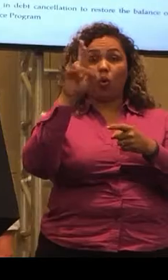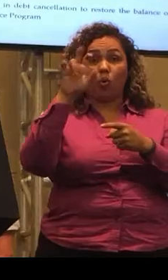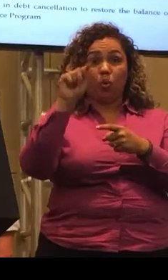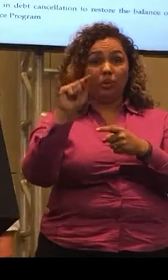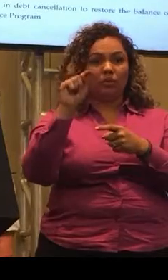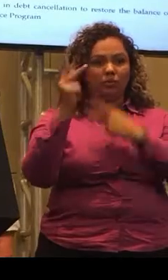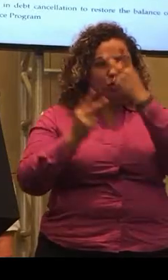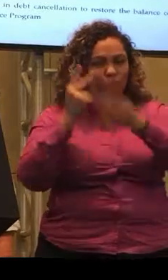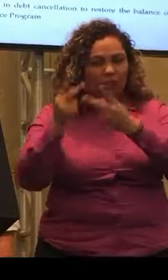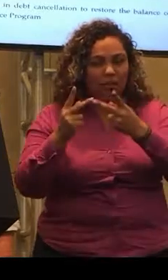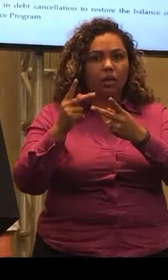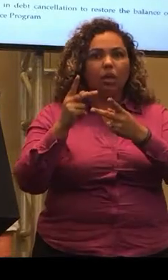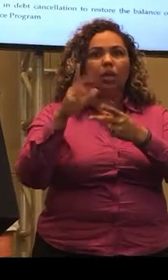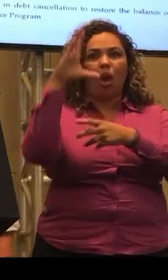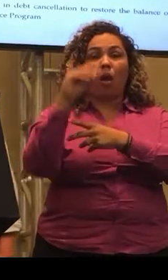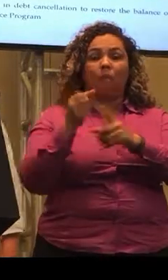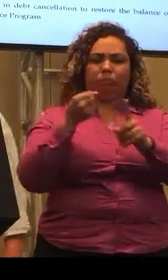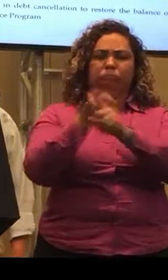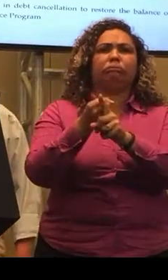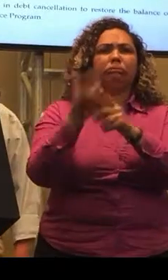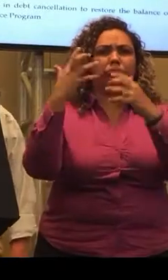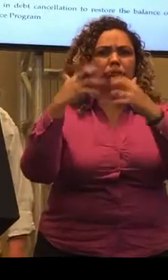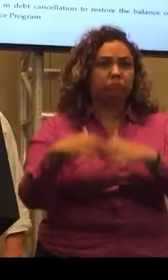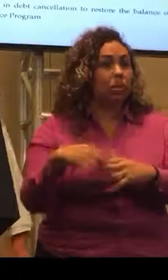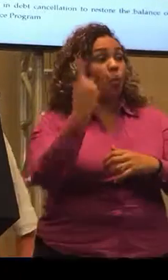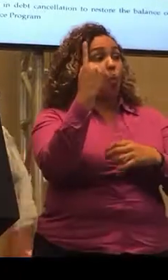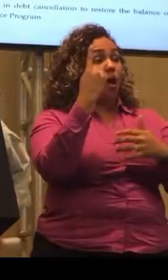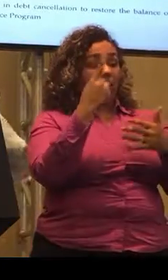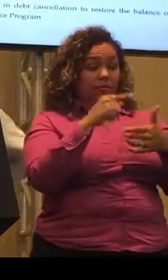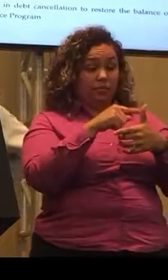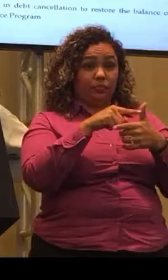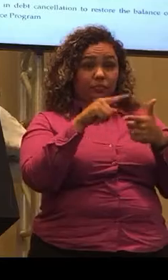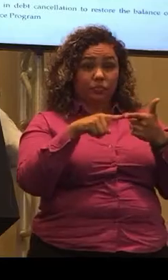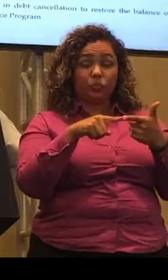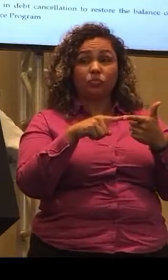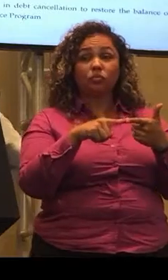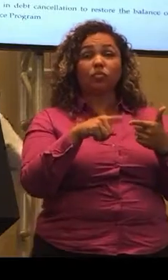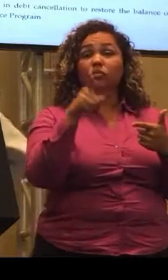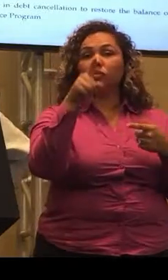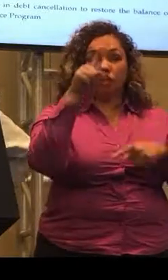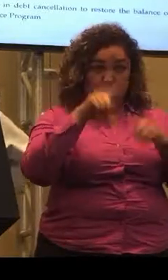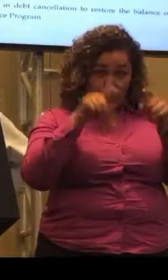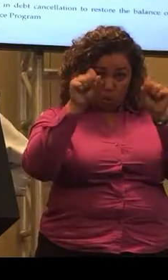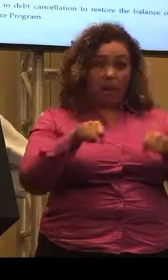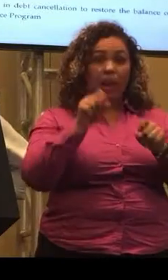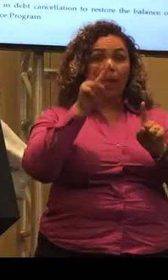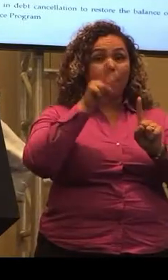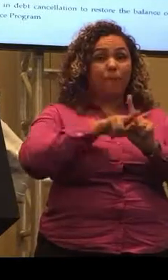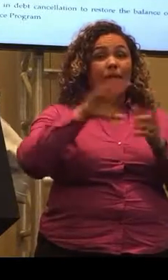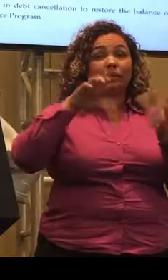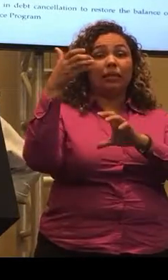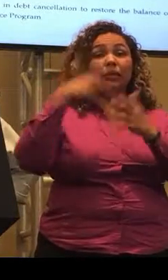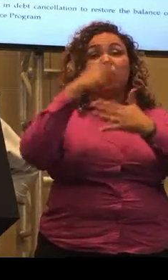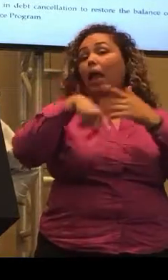a huge blow, and it was a direct hit. One of the provisions is that you can apply for the disaster